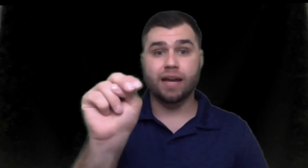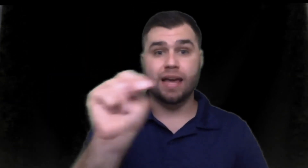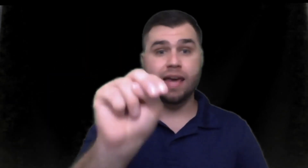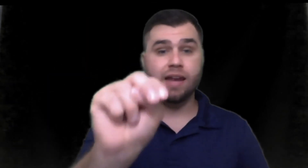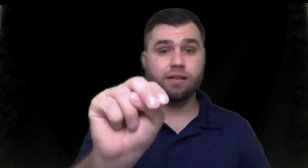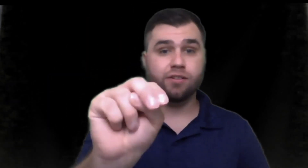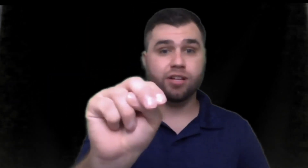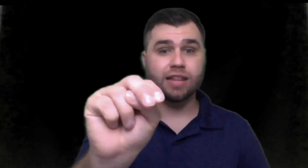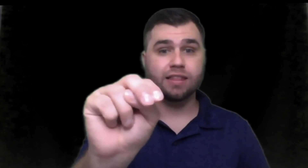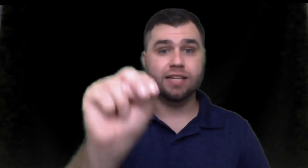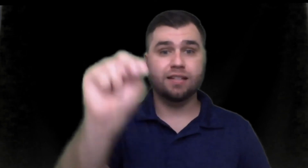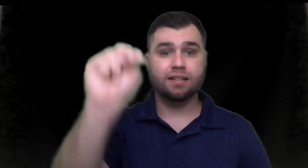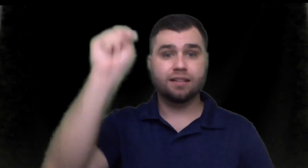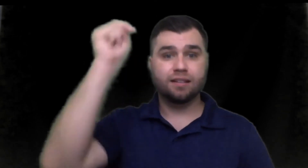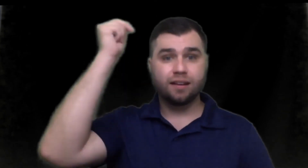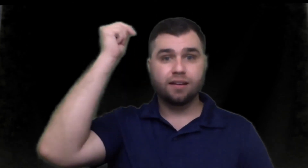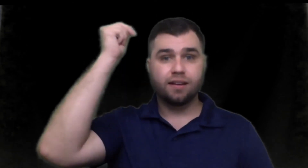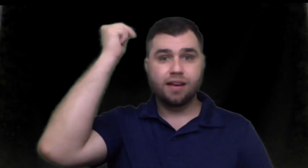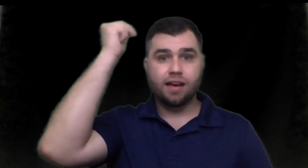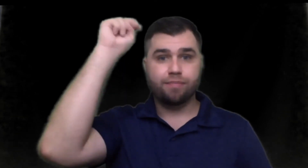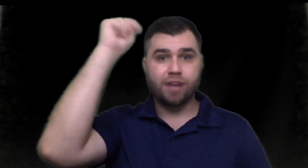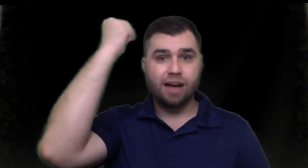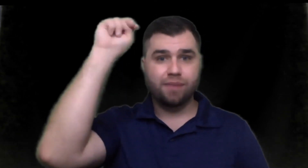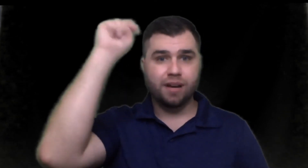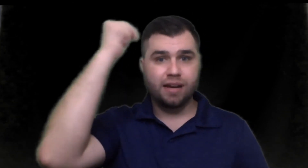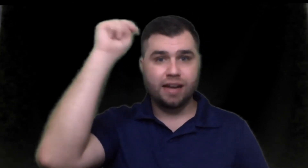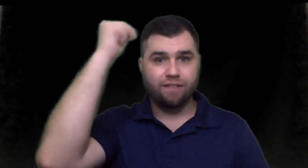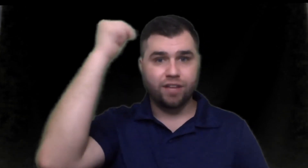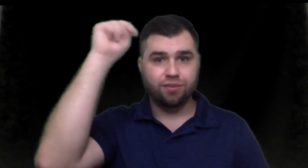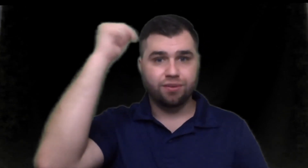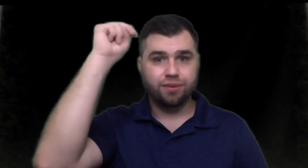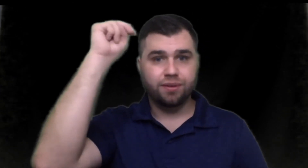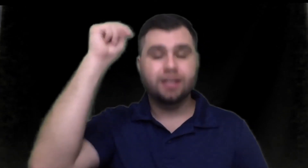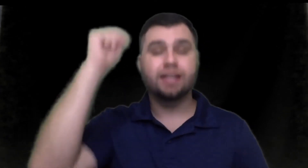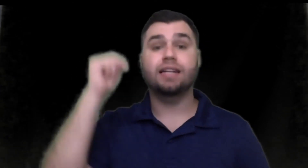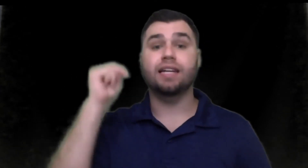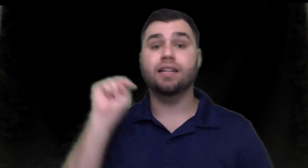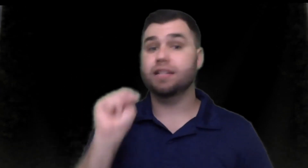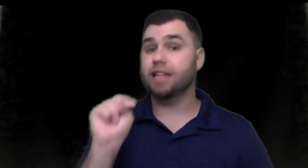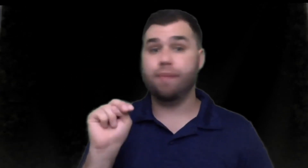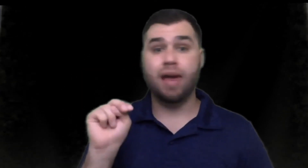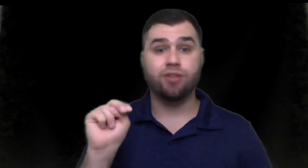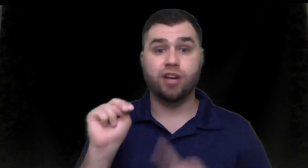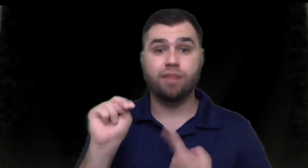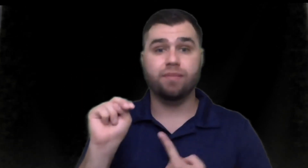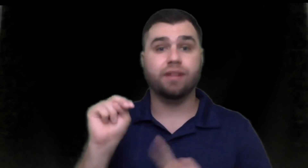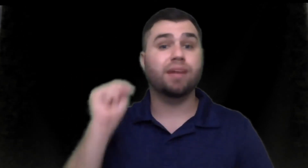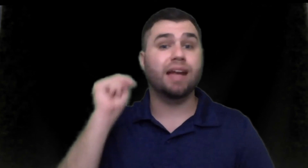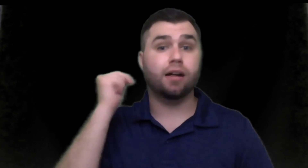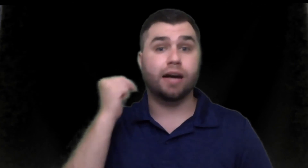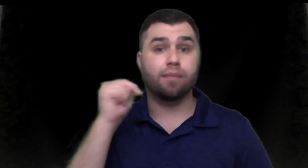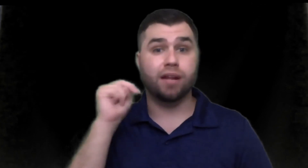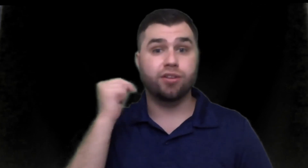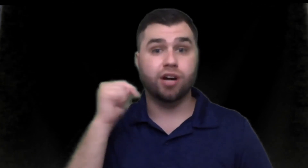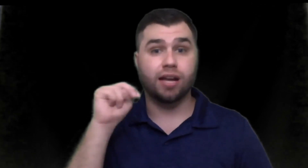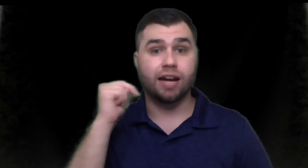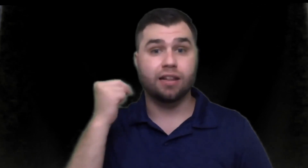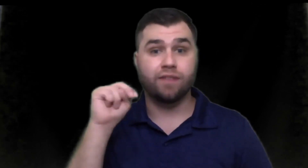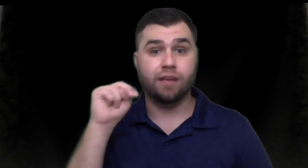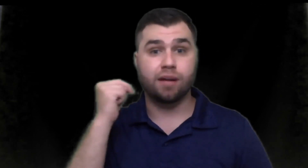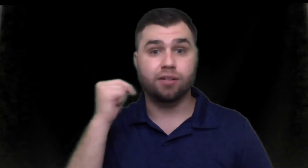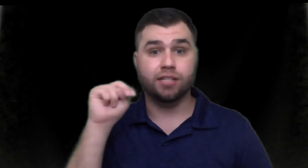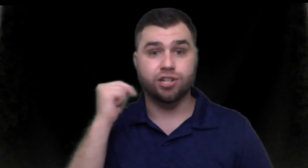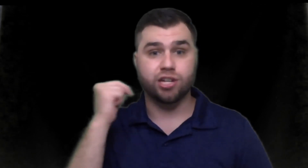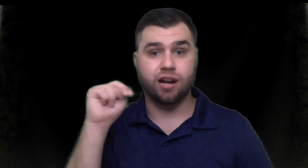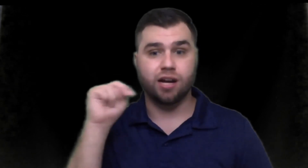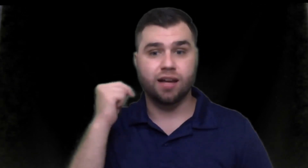you're making an N just like this up top nephew niece same handshake but now down by the jawline in the